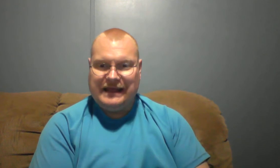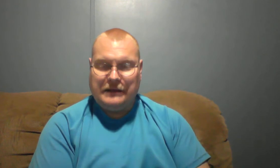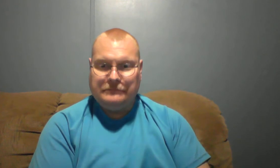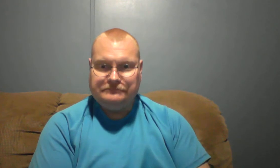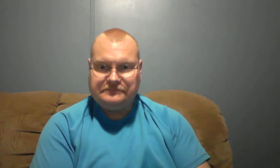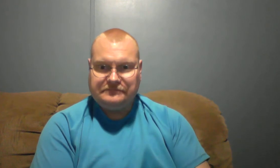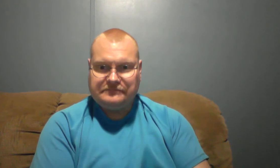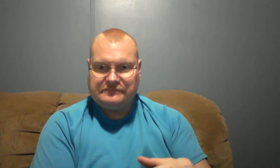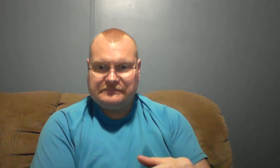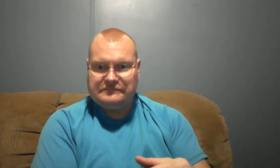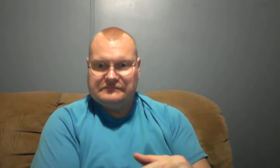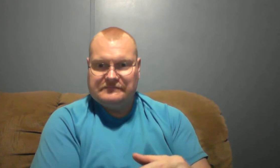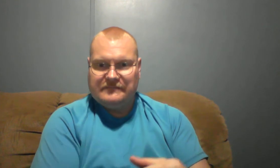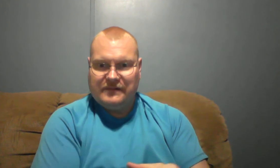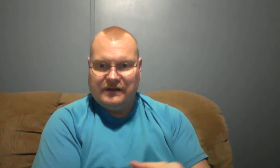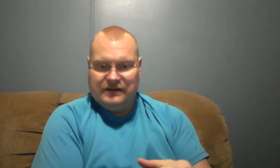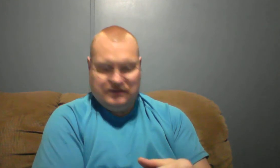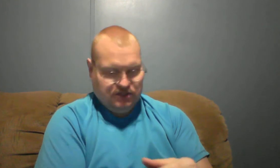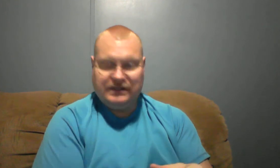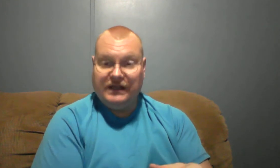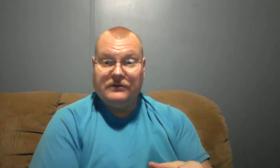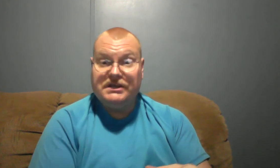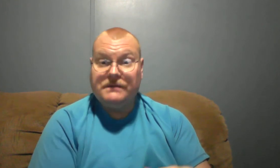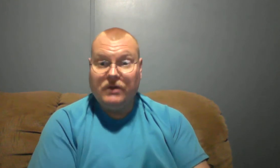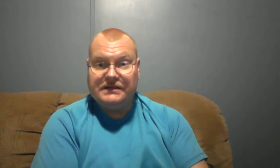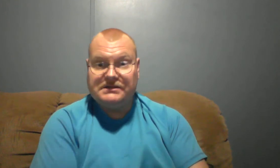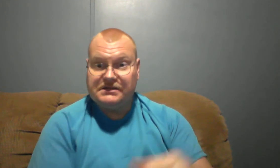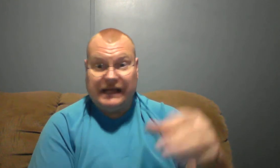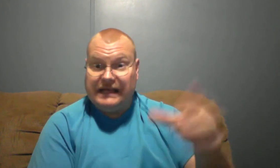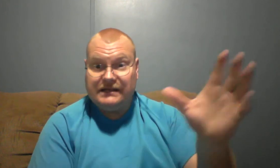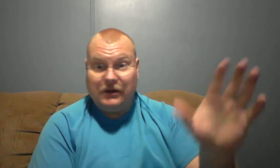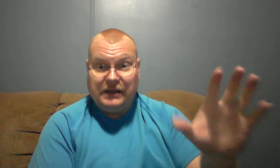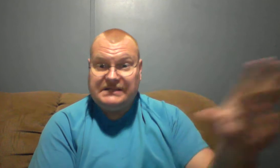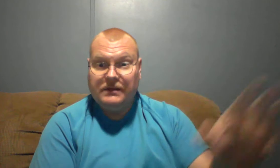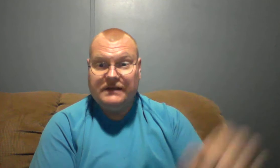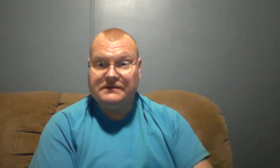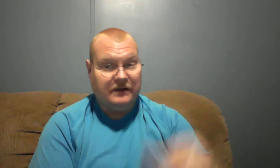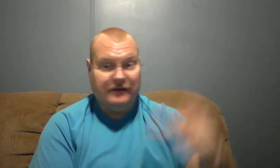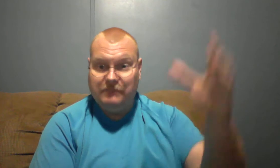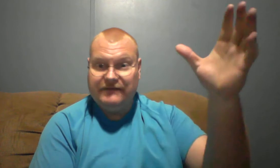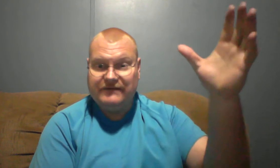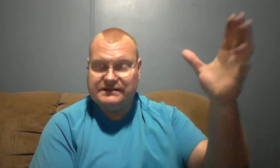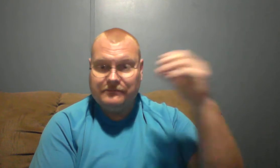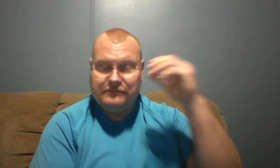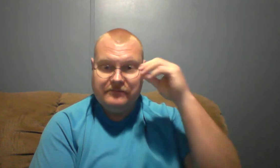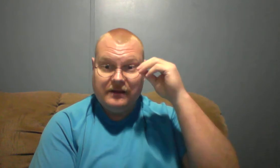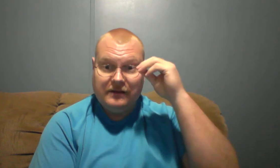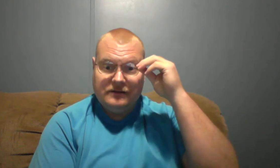just, you know, cheap grace. Just, you know, easy believism. I